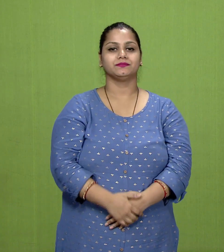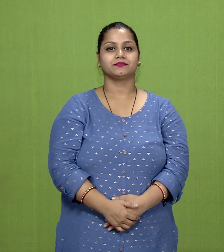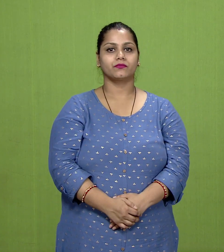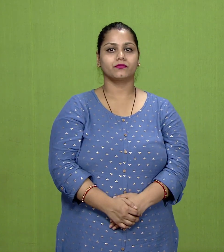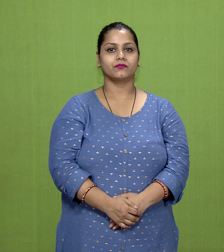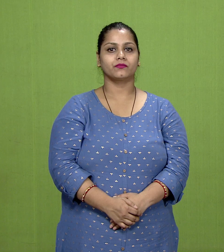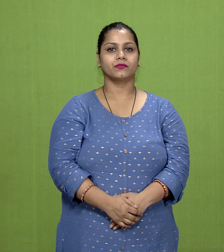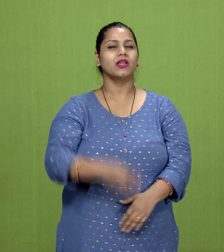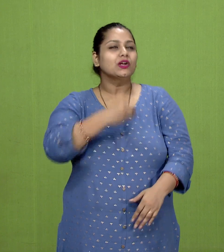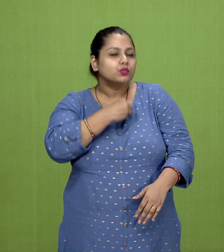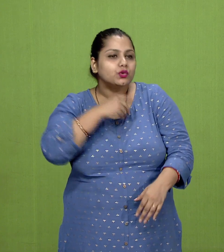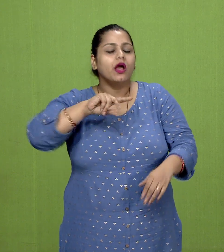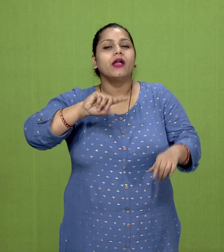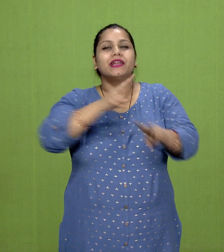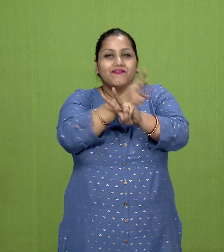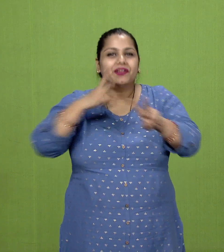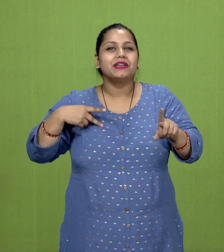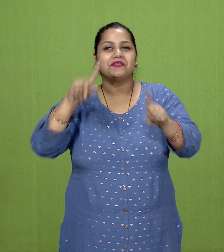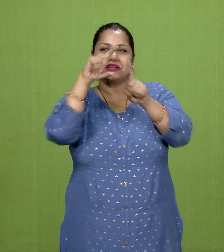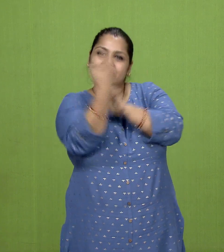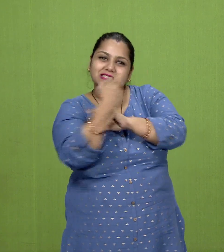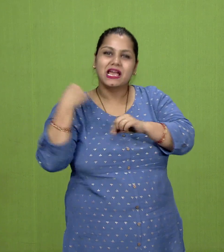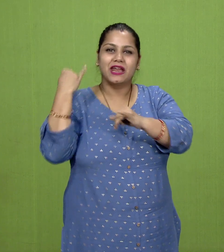a reaction to the sacrificial ritual